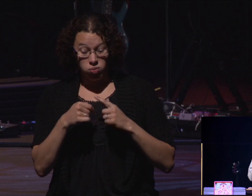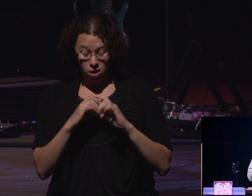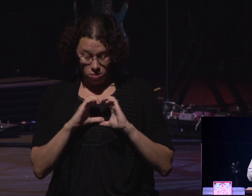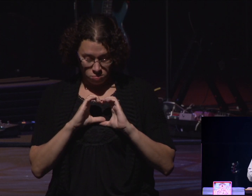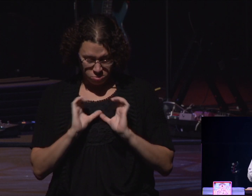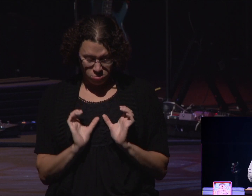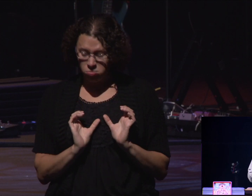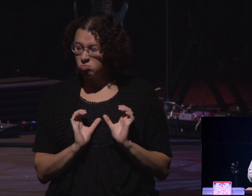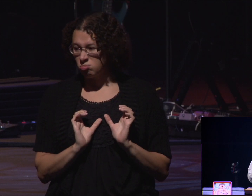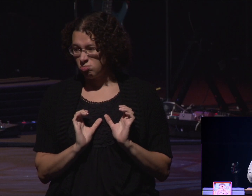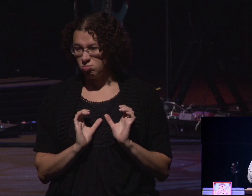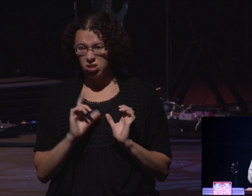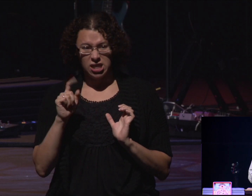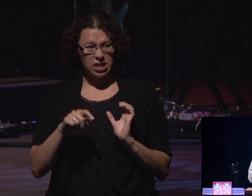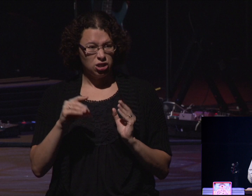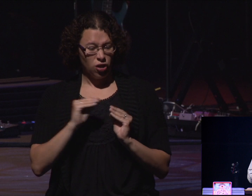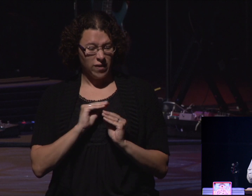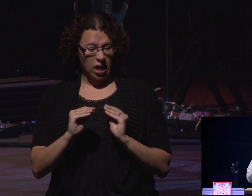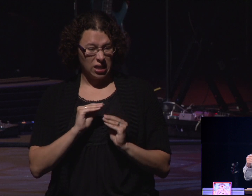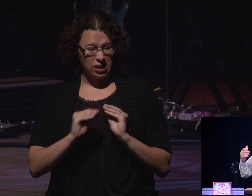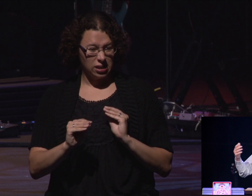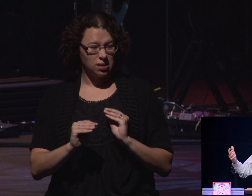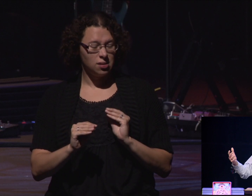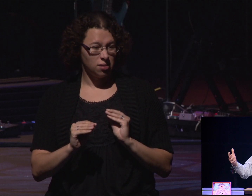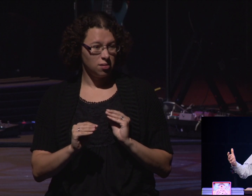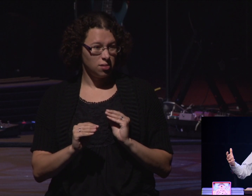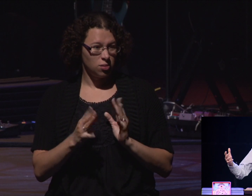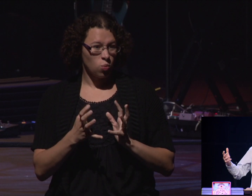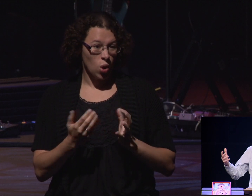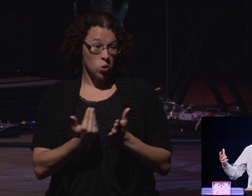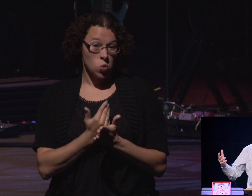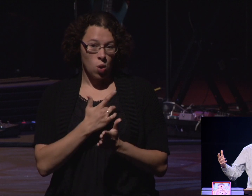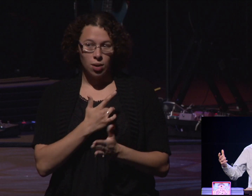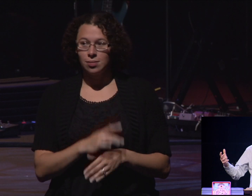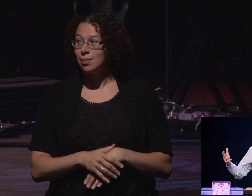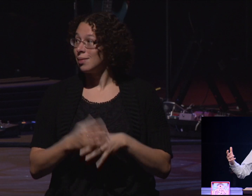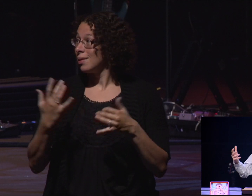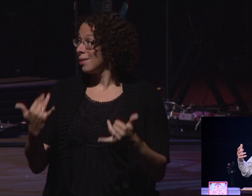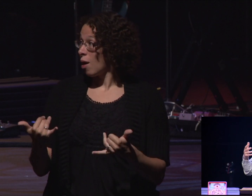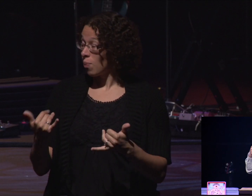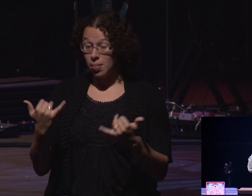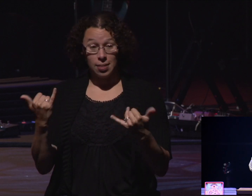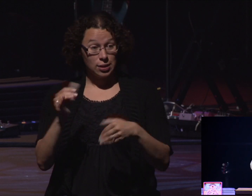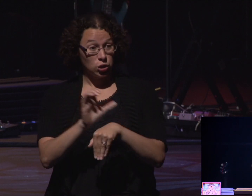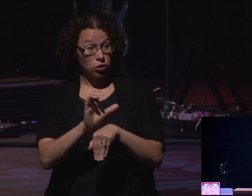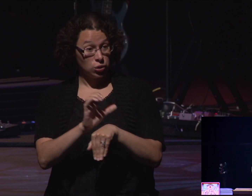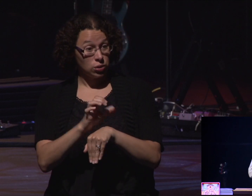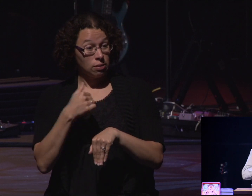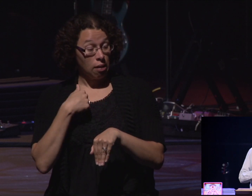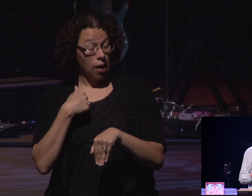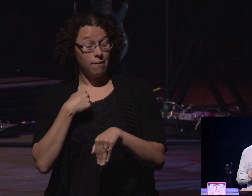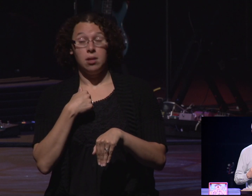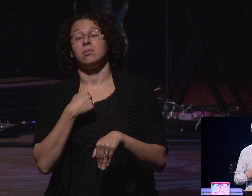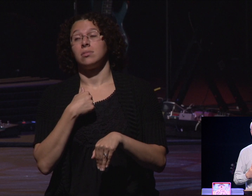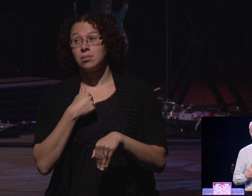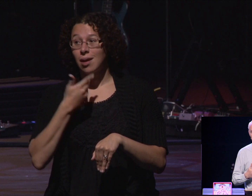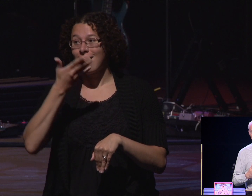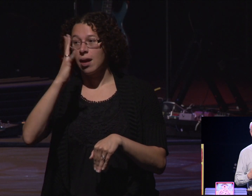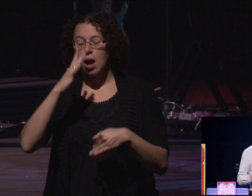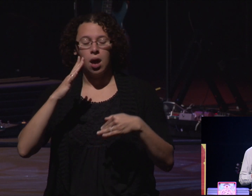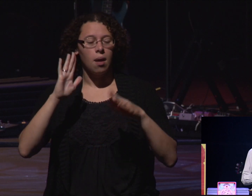broken. needs to be fixed, and you need a new heart. Now, I want you to know, in this church, we've had some incredible healings of God.